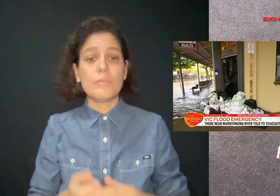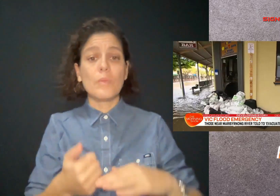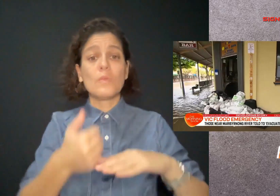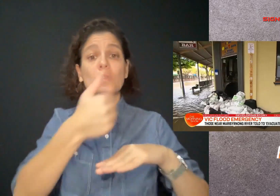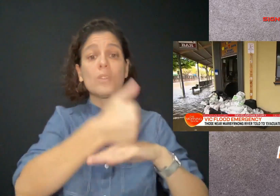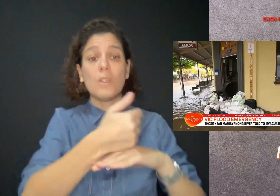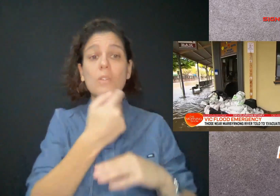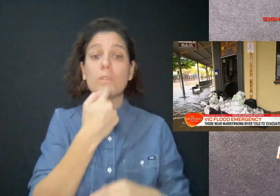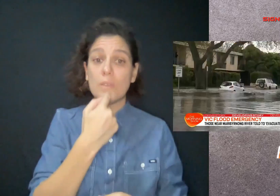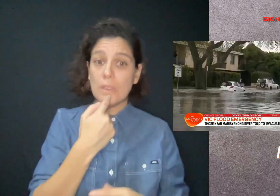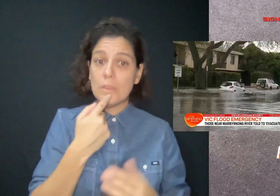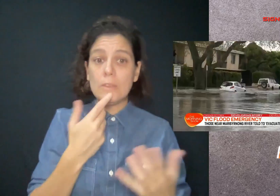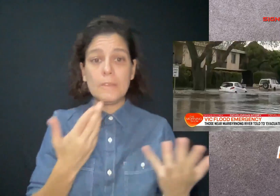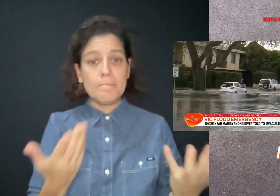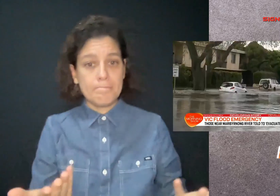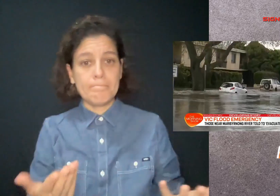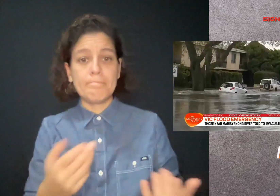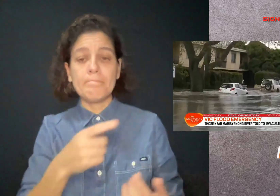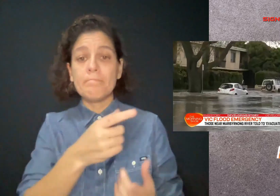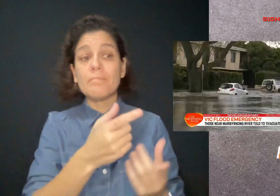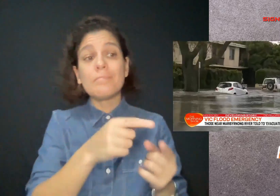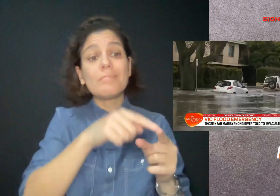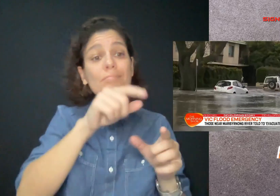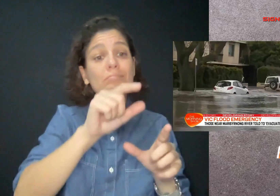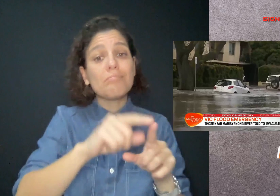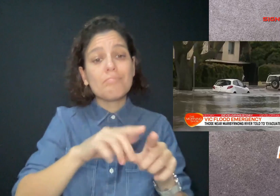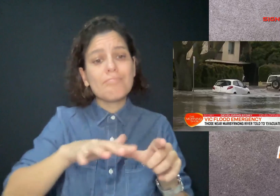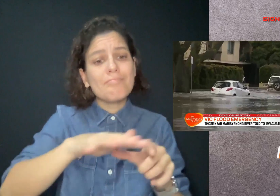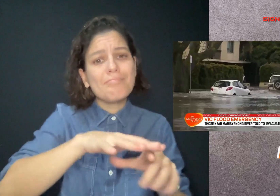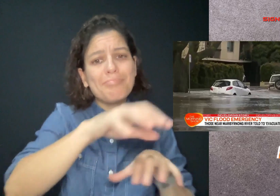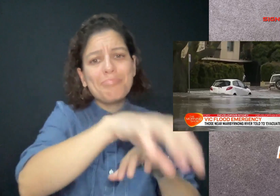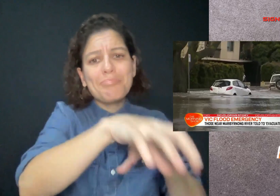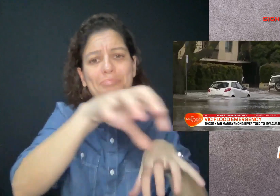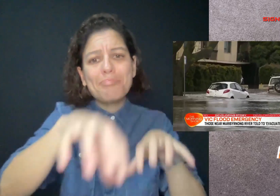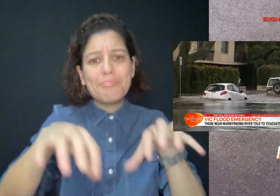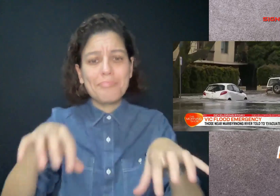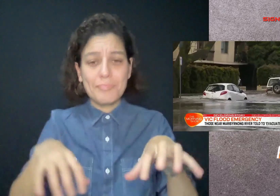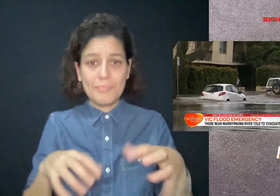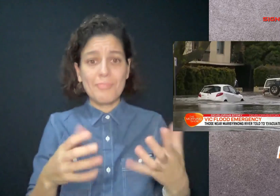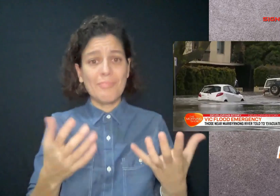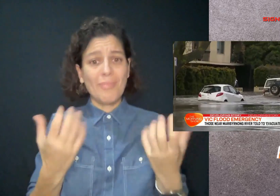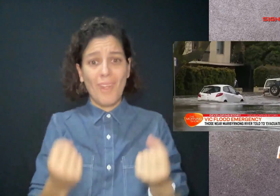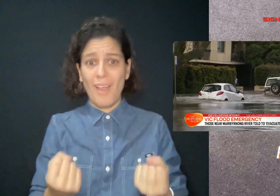The officials say some areas have received a month's worth of rain in one week.